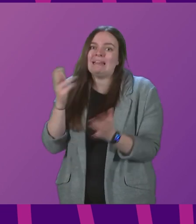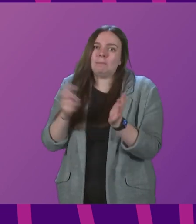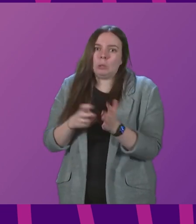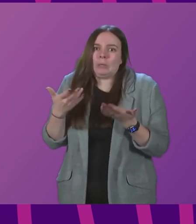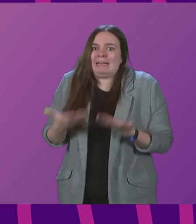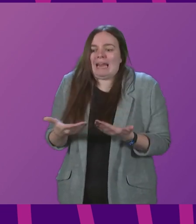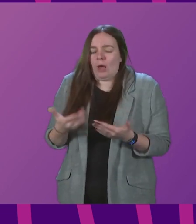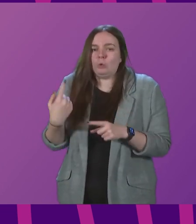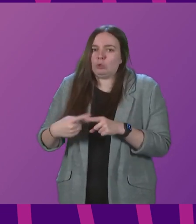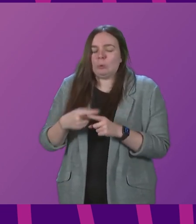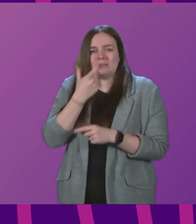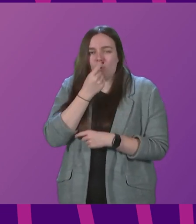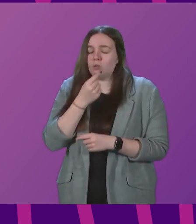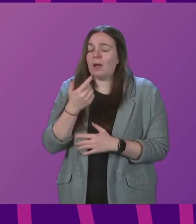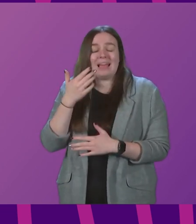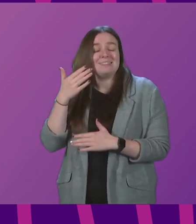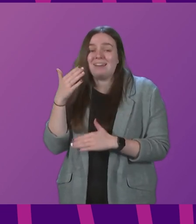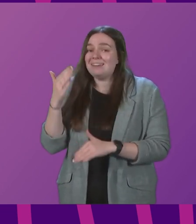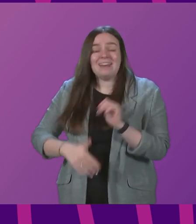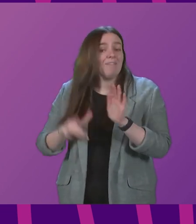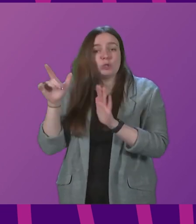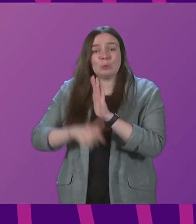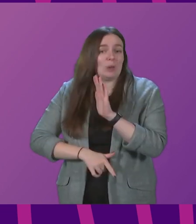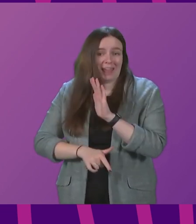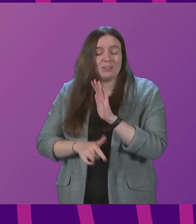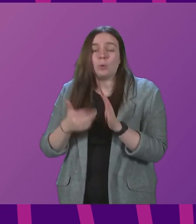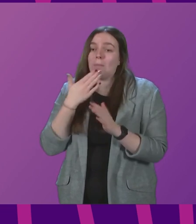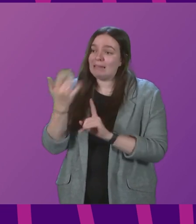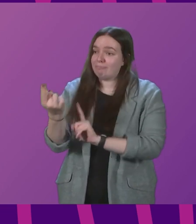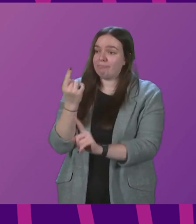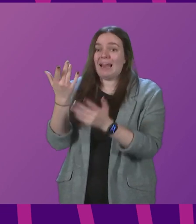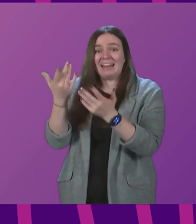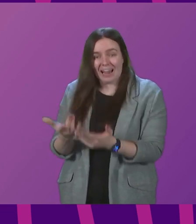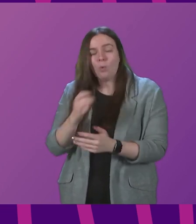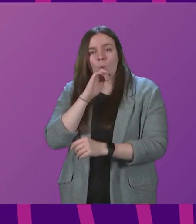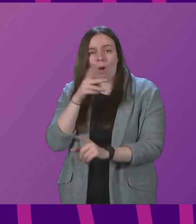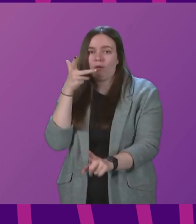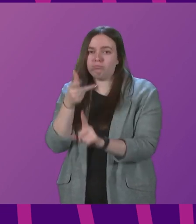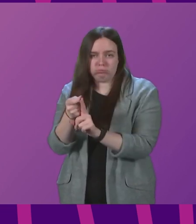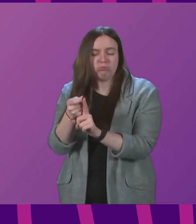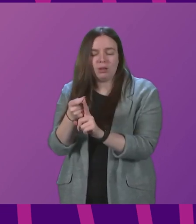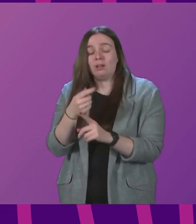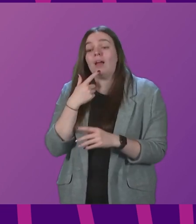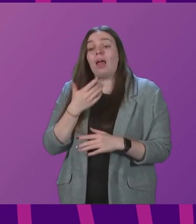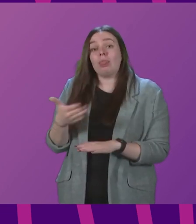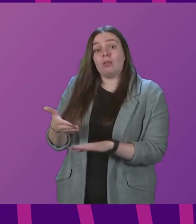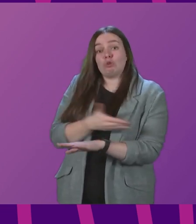those jags as quickly as possible? It is never too late. So come forward now and you will be vaccinated. of course, the sooner you get your first jag, the